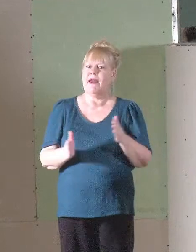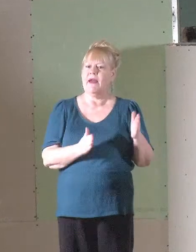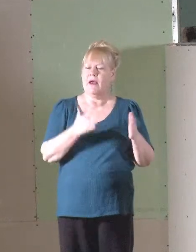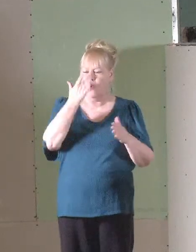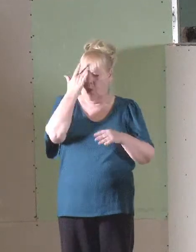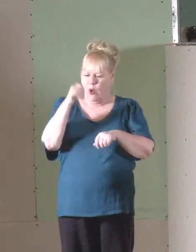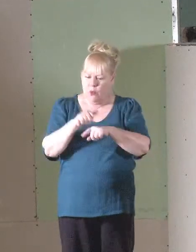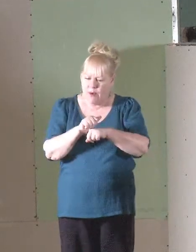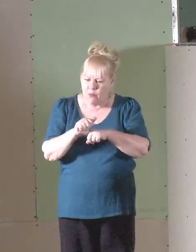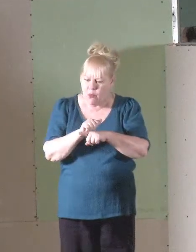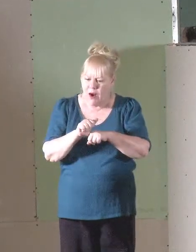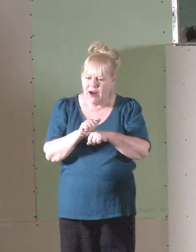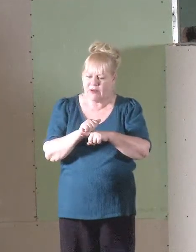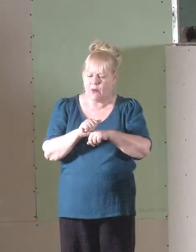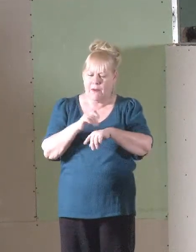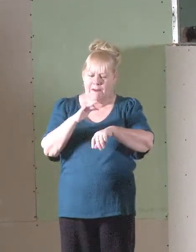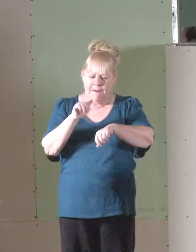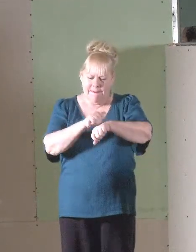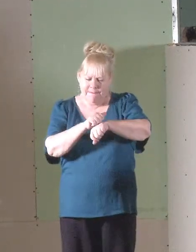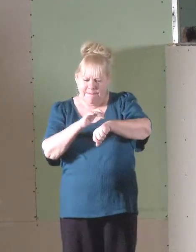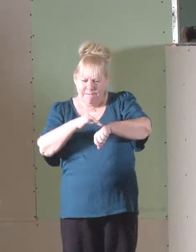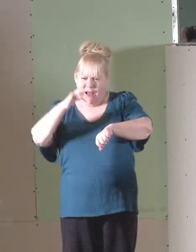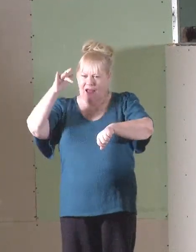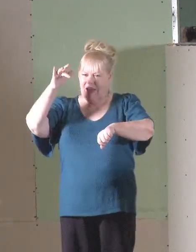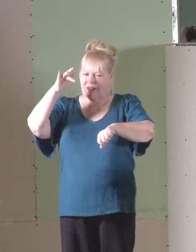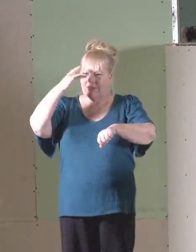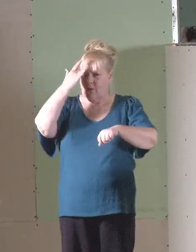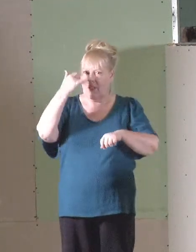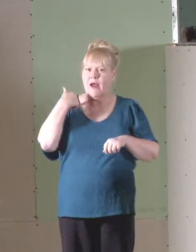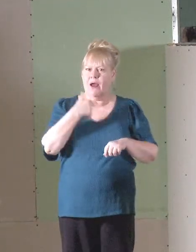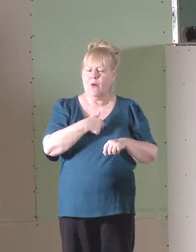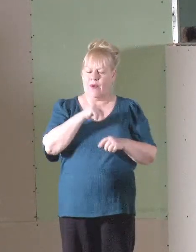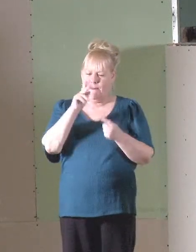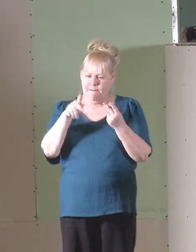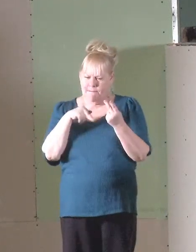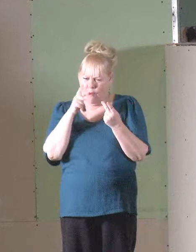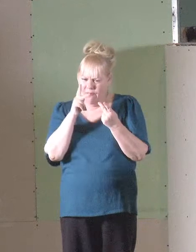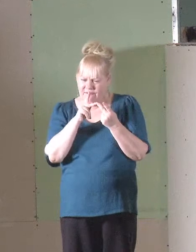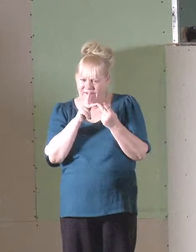we practice. That's why we polish. It's why we perfect.